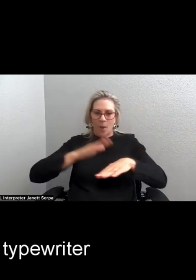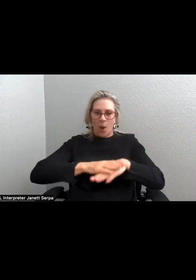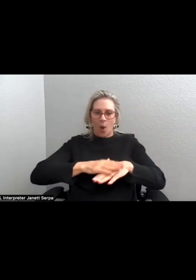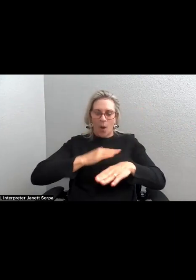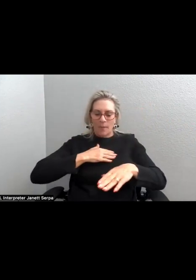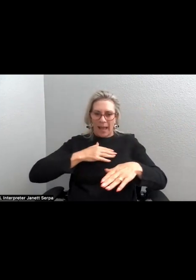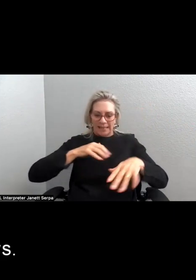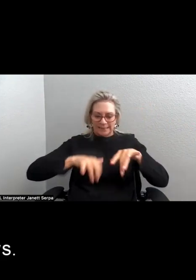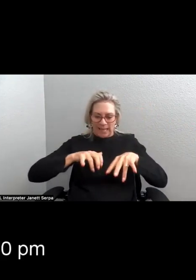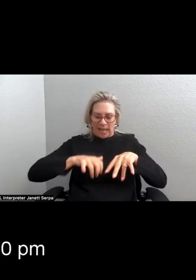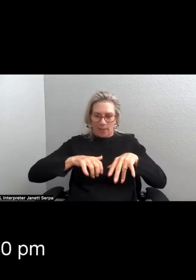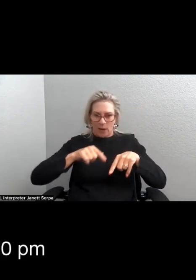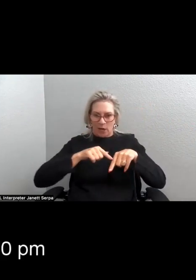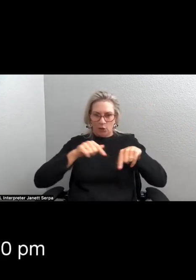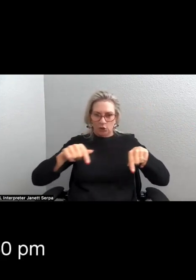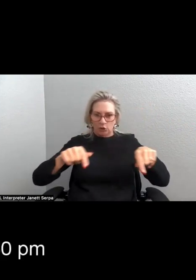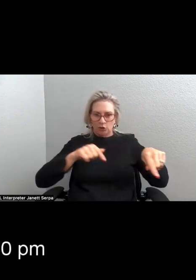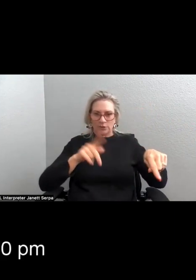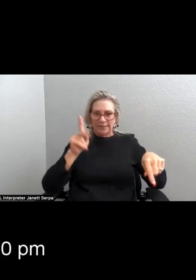typewriter keys.